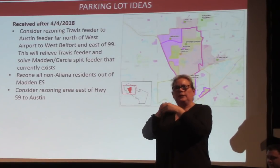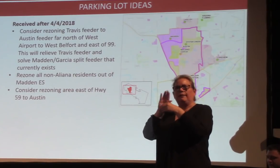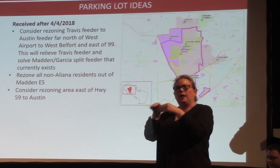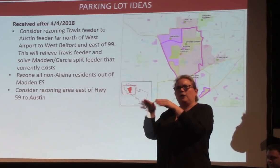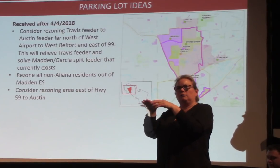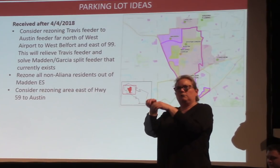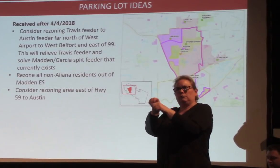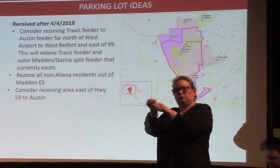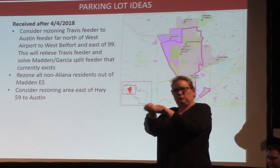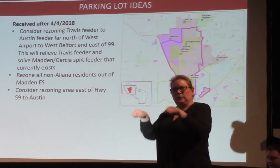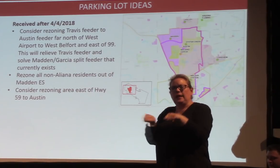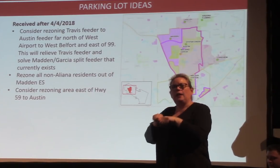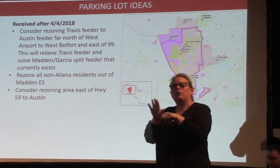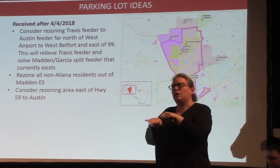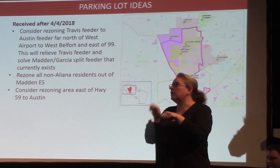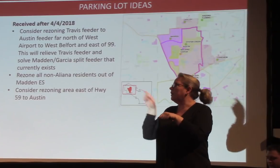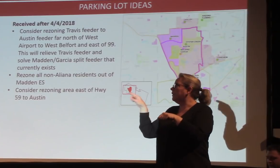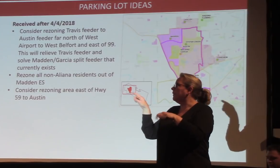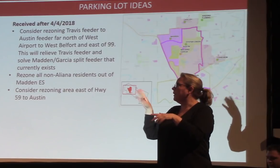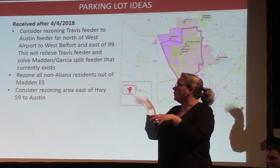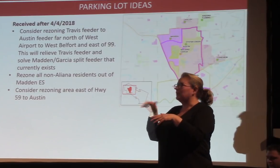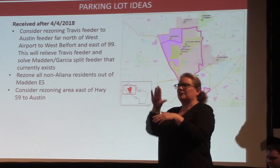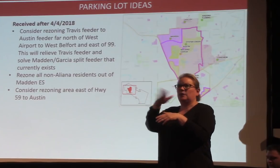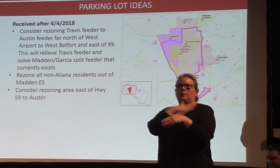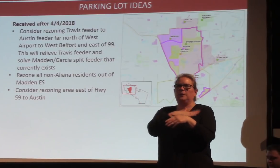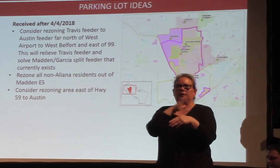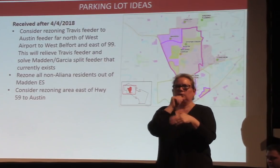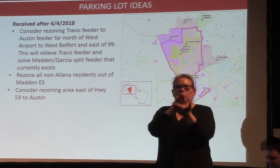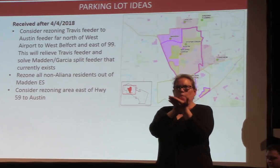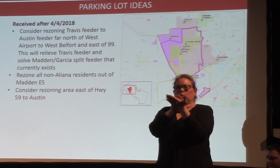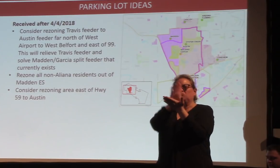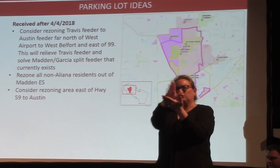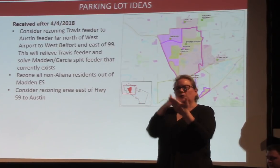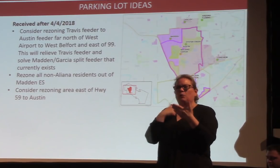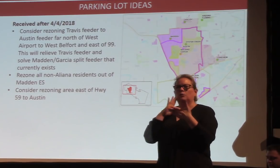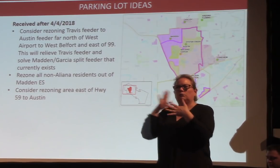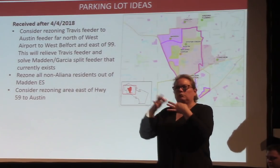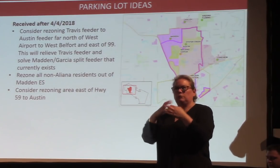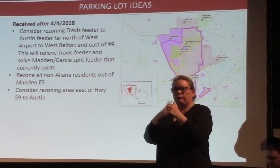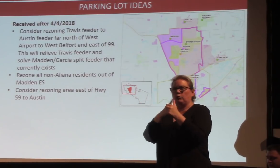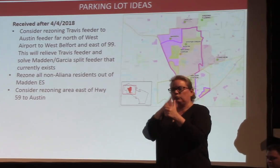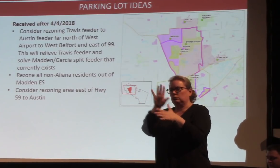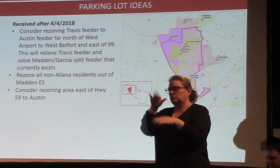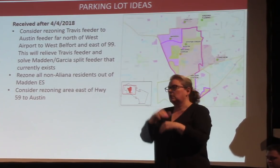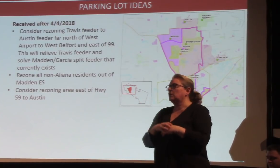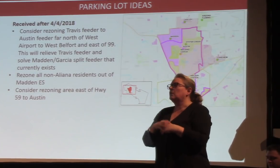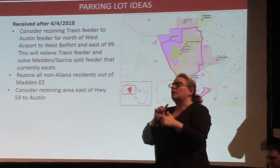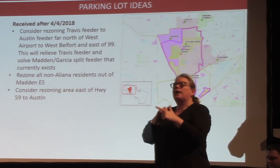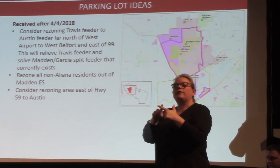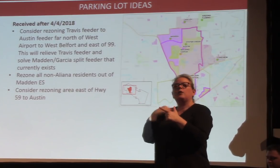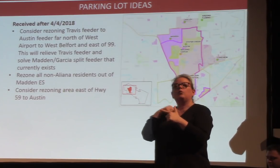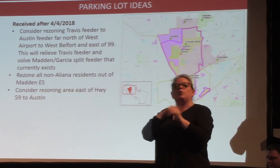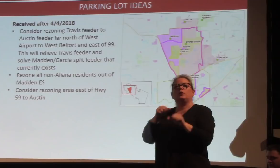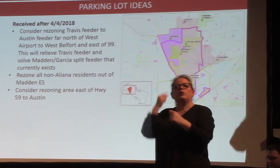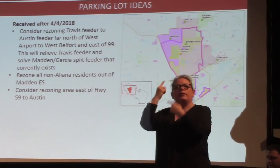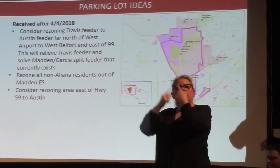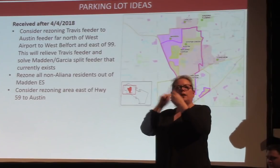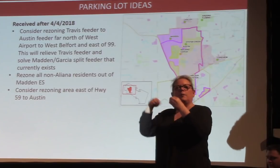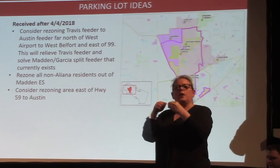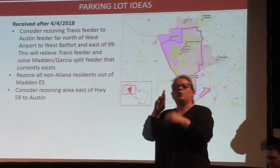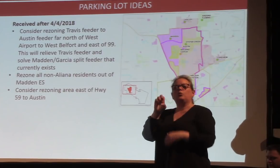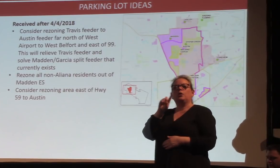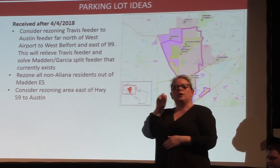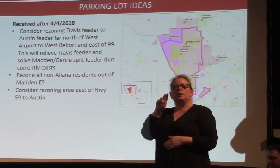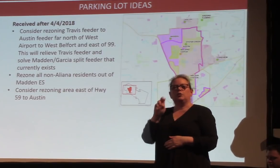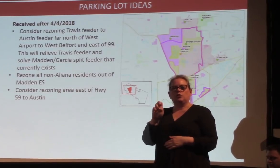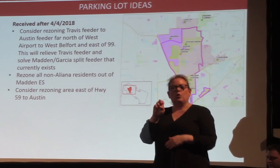of, I'd ask you to please refrain from applause so I can get through this and everybody can hear it. Thank you. And then consider rezoning an area east of Highway 59